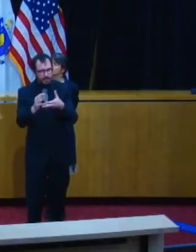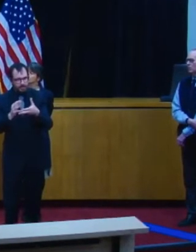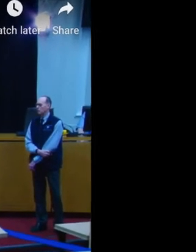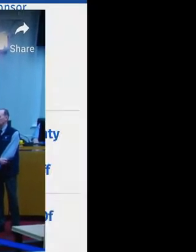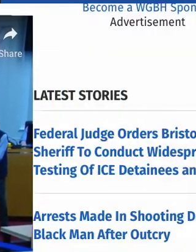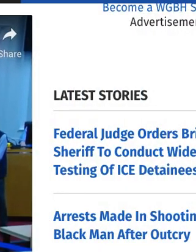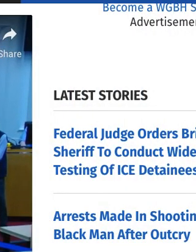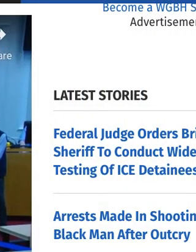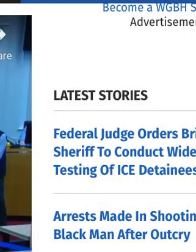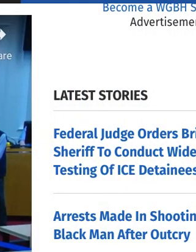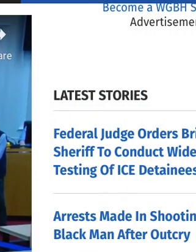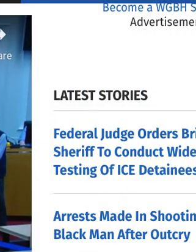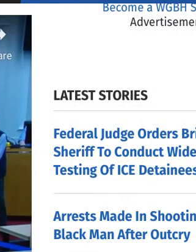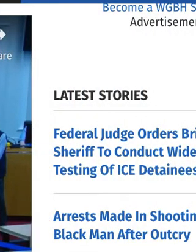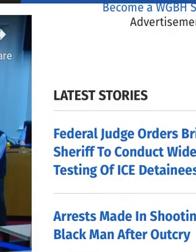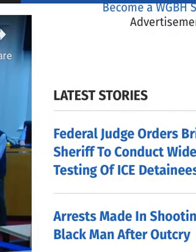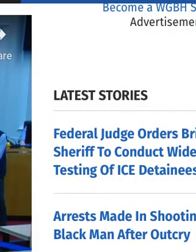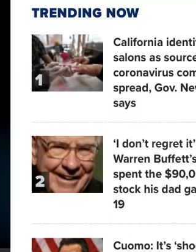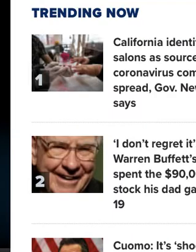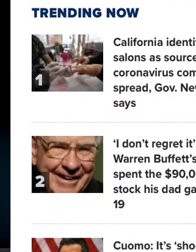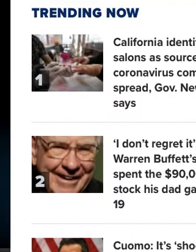You're retarded if you do.